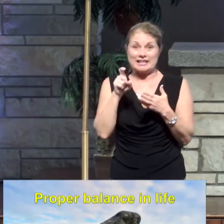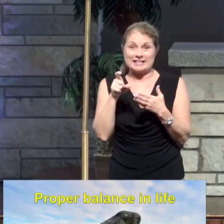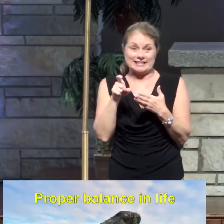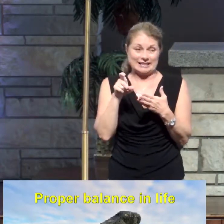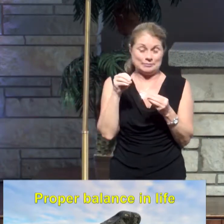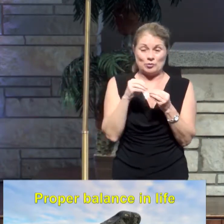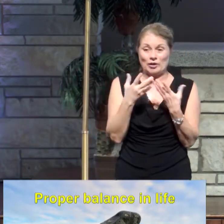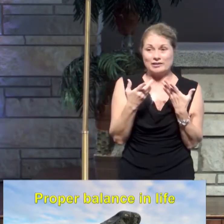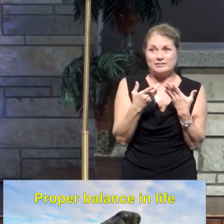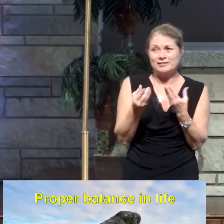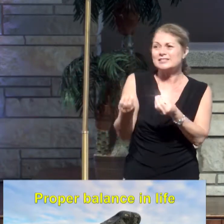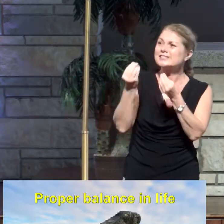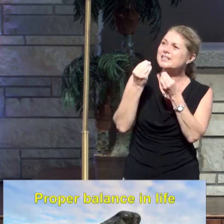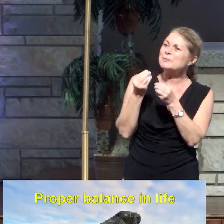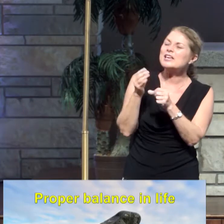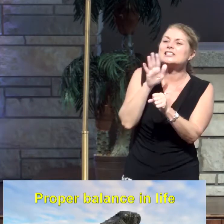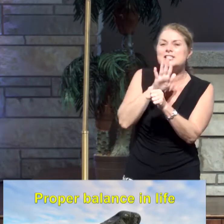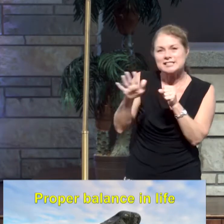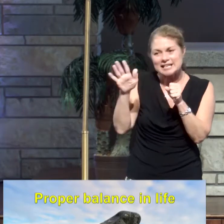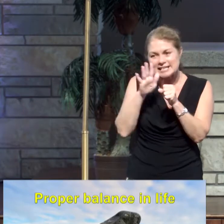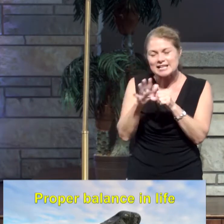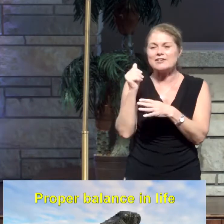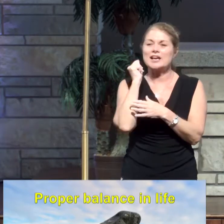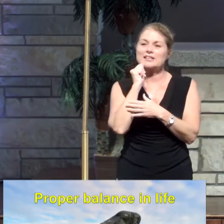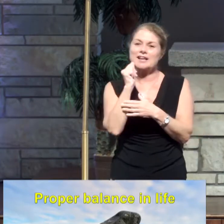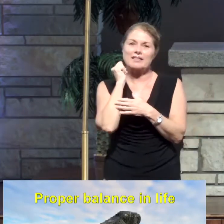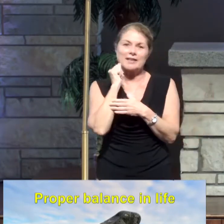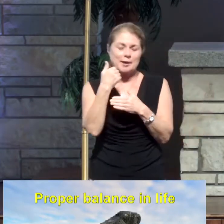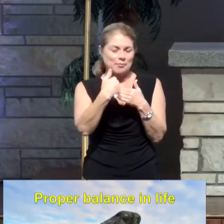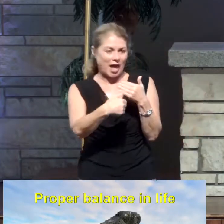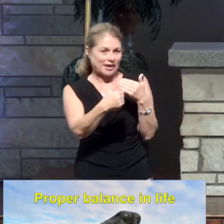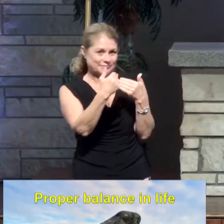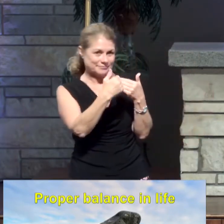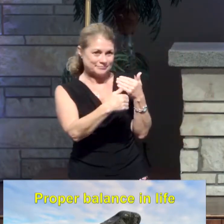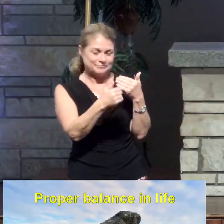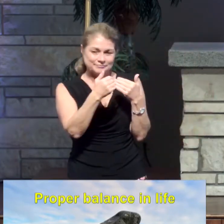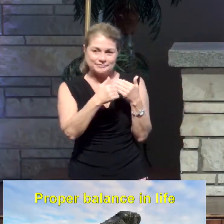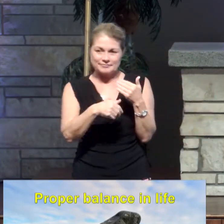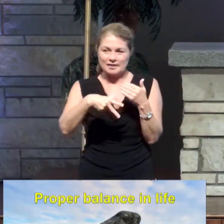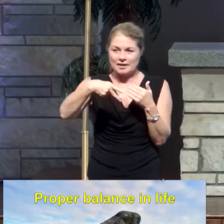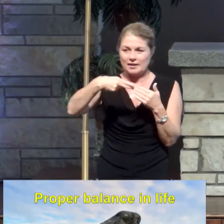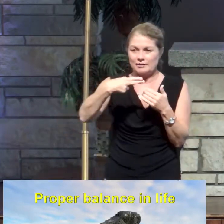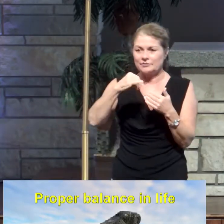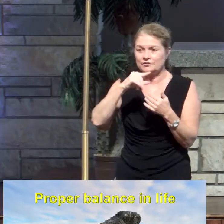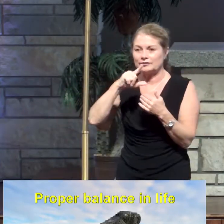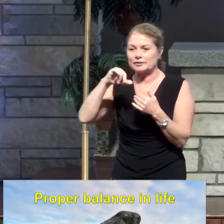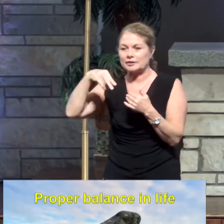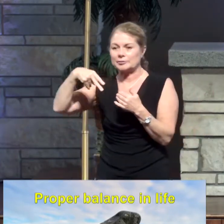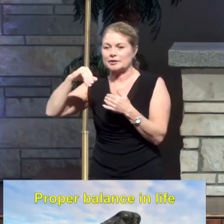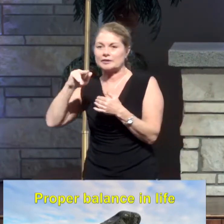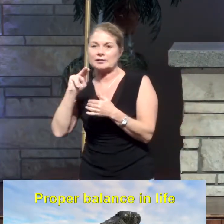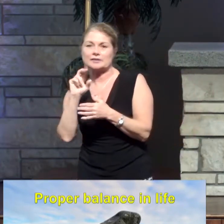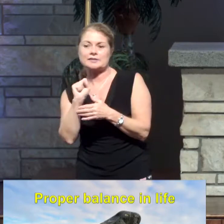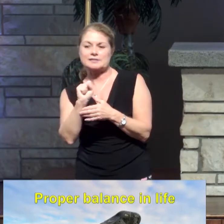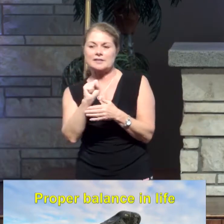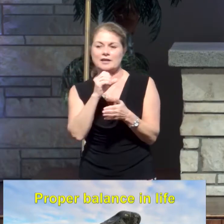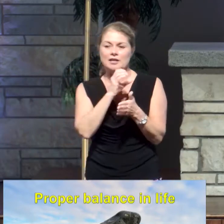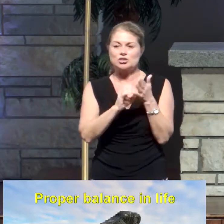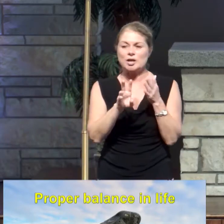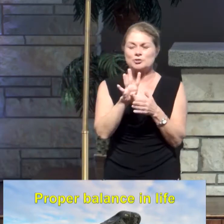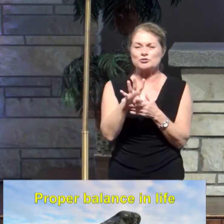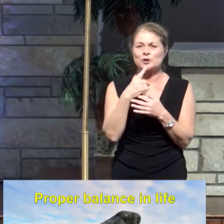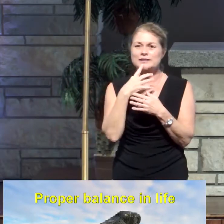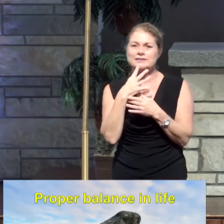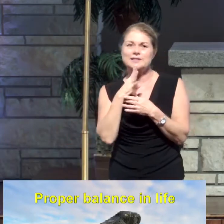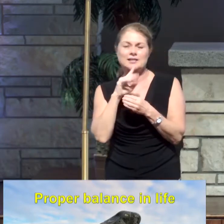just enough daily bread. And St. Paul, in Philippians chapter 4, talks about being content. He said, have learned the